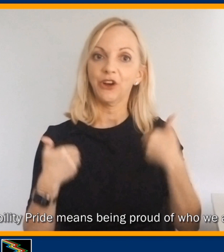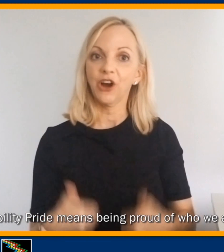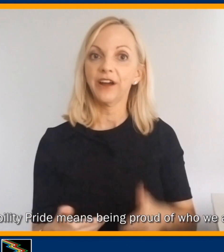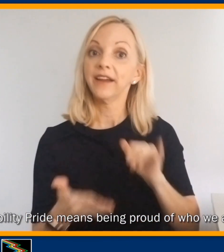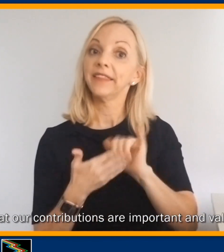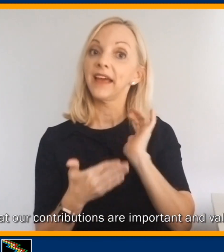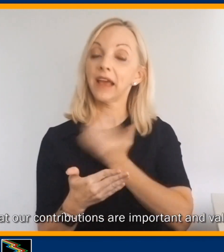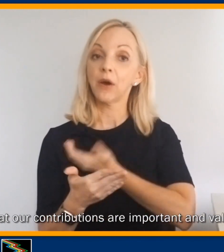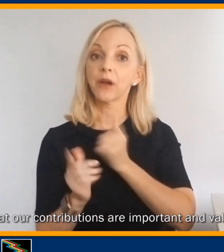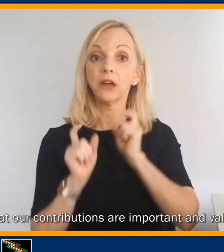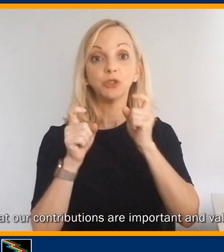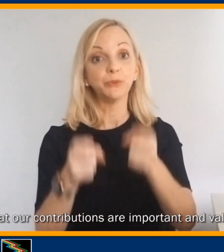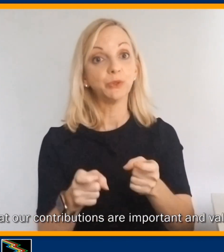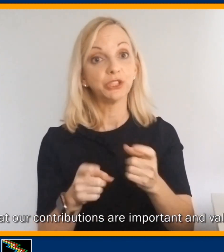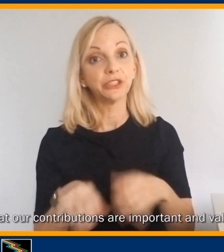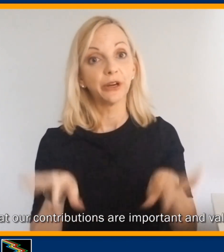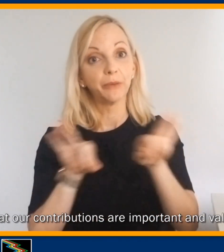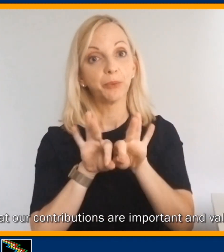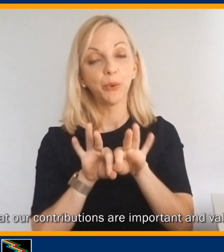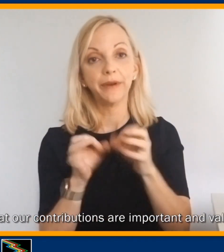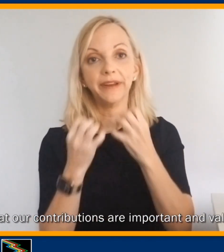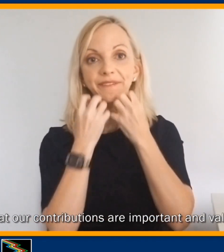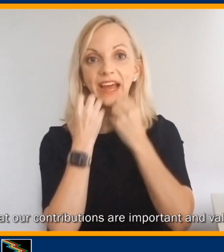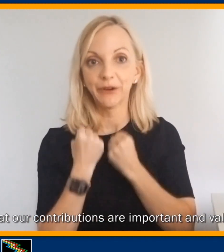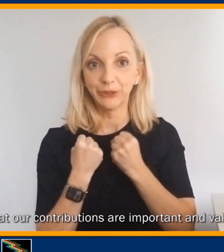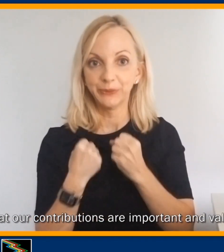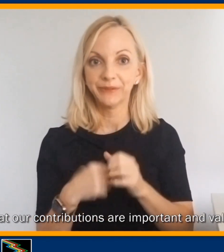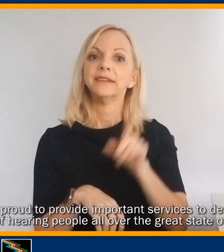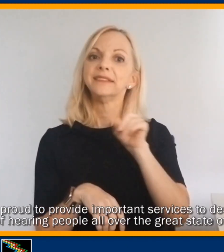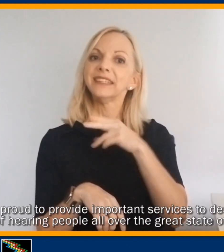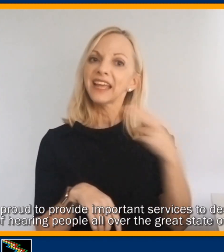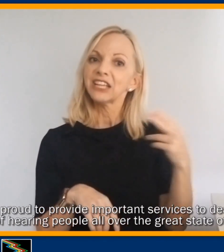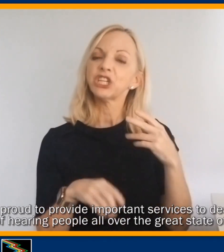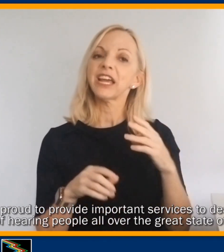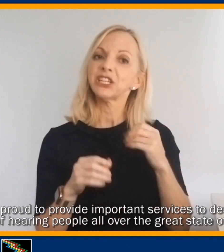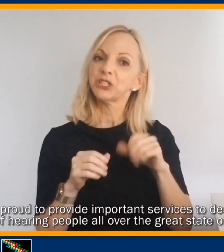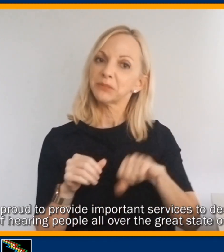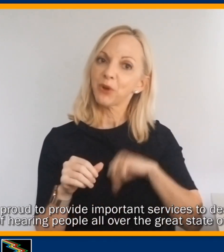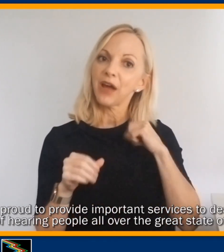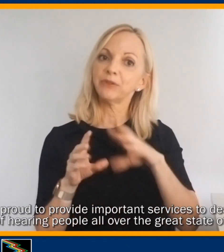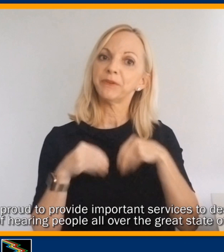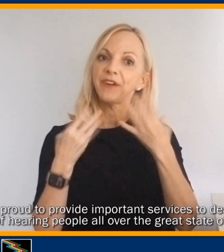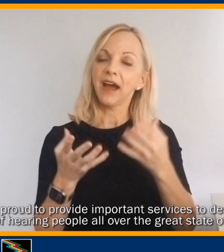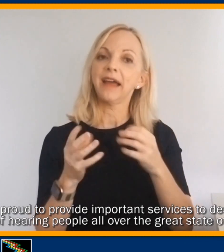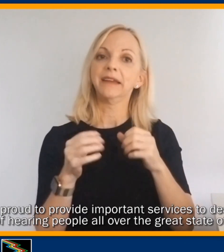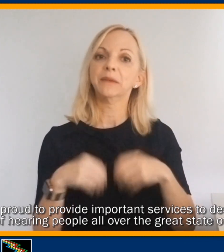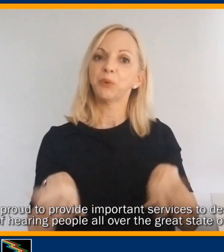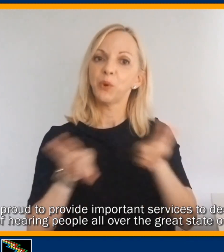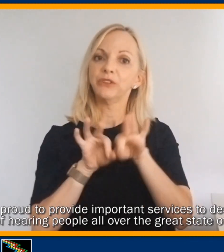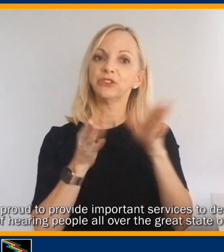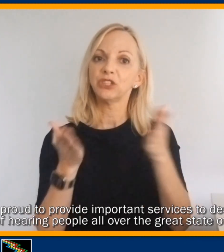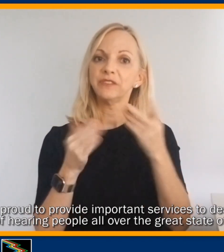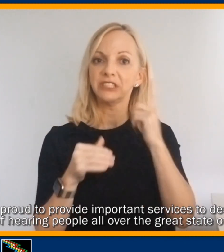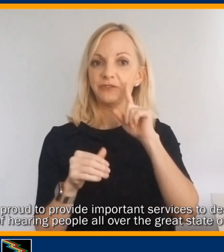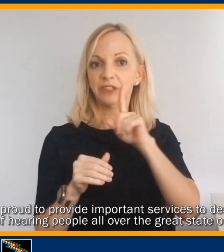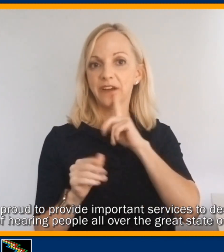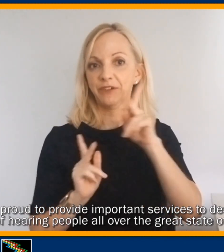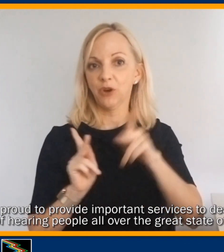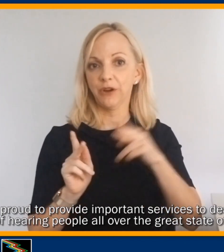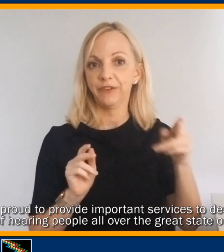are and that our contributions are important and valued. DHH is proud to provide important services for Deaf and Hard of